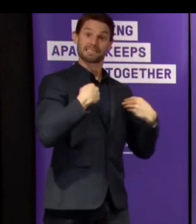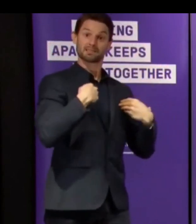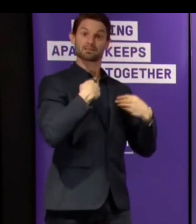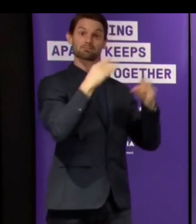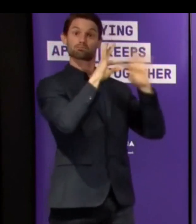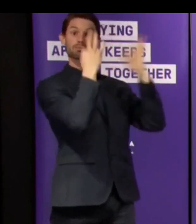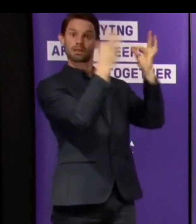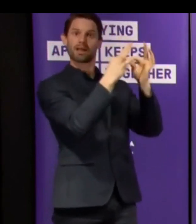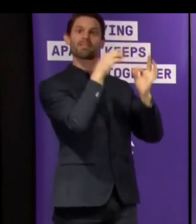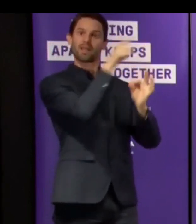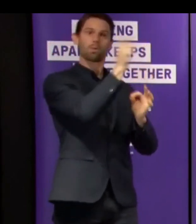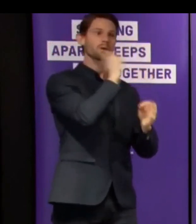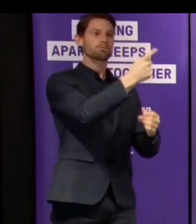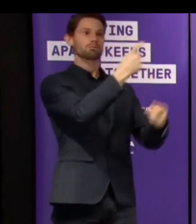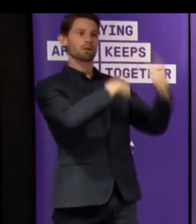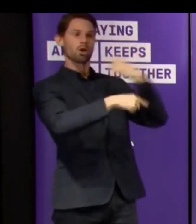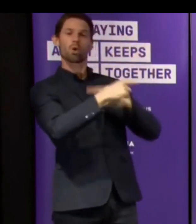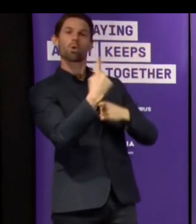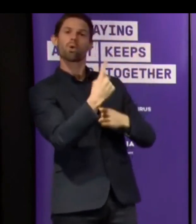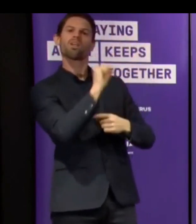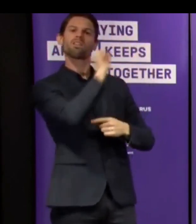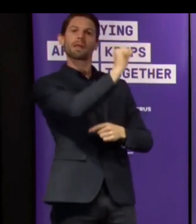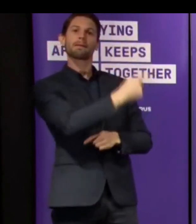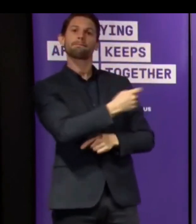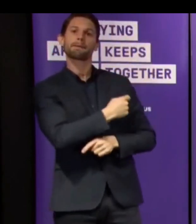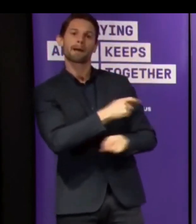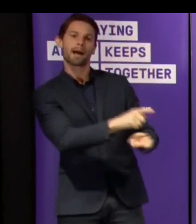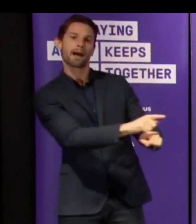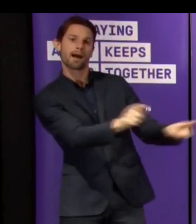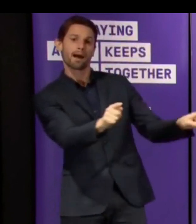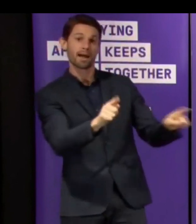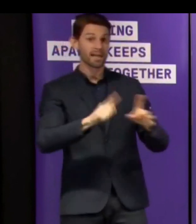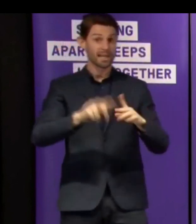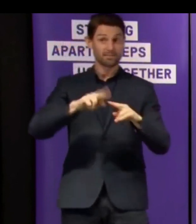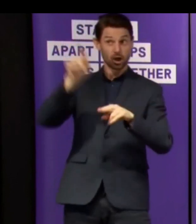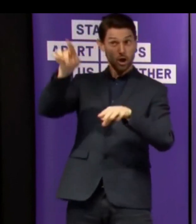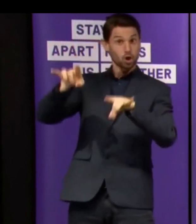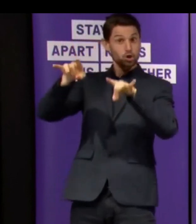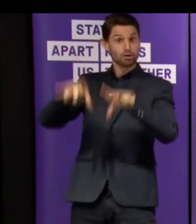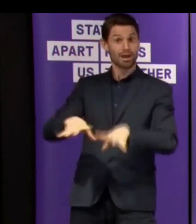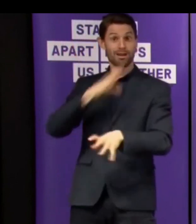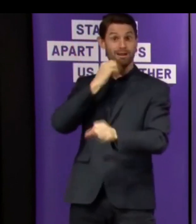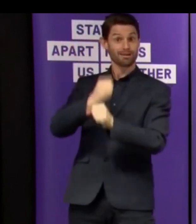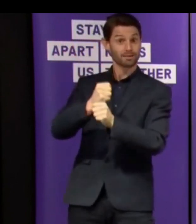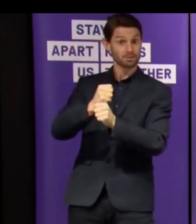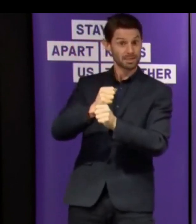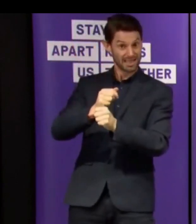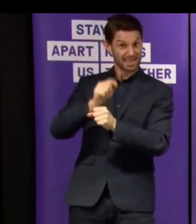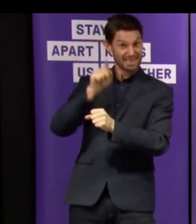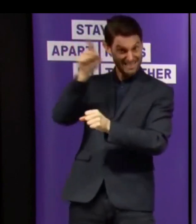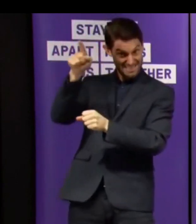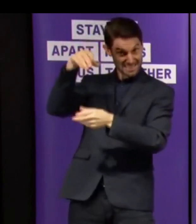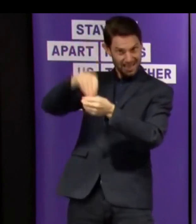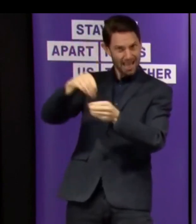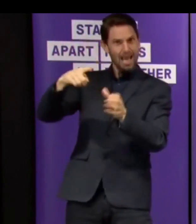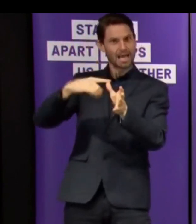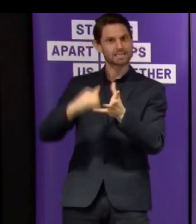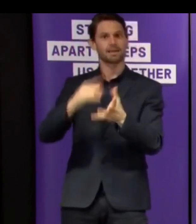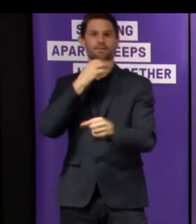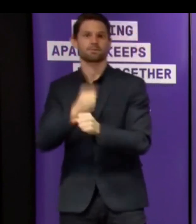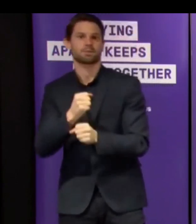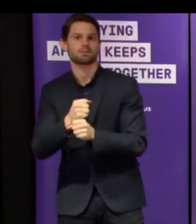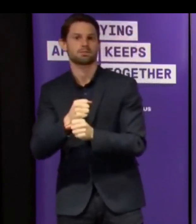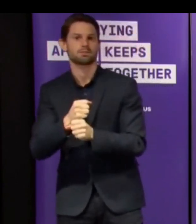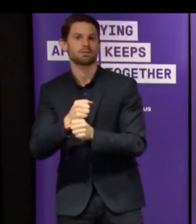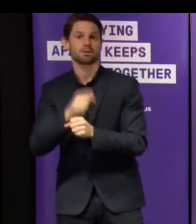put forward the views of your members. If you're the Federal Treasurer, you're there as part of a government. You're there to put the views